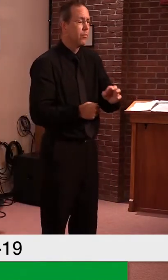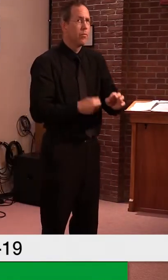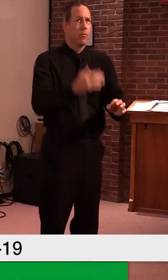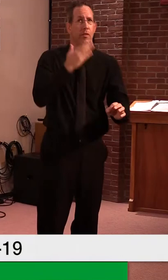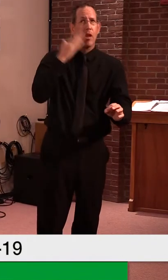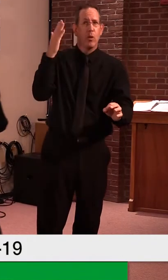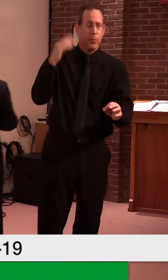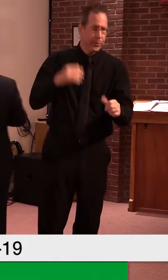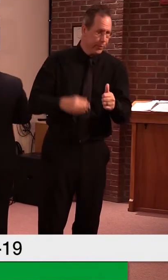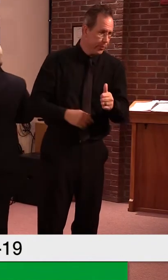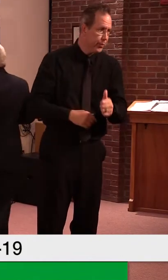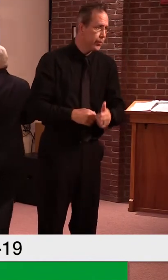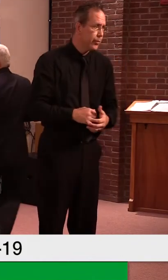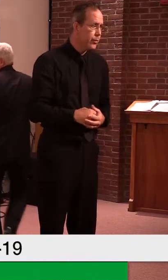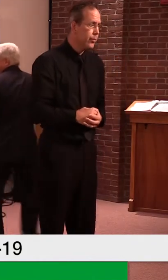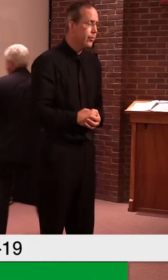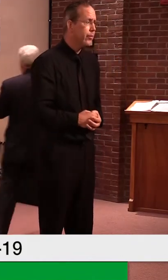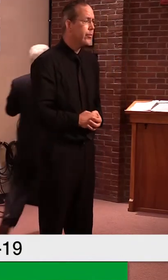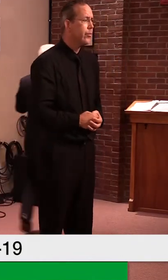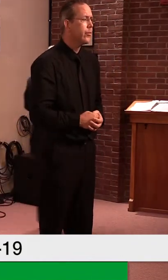Sean, Chester Telegraph. Okay.